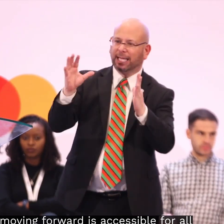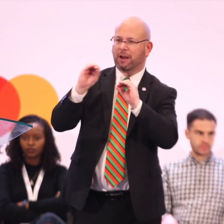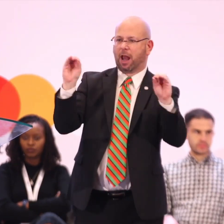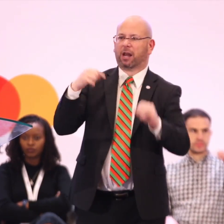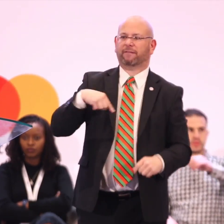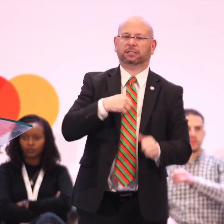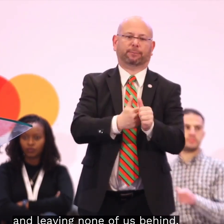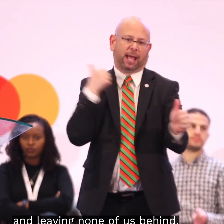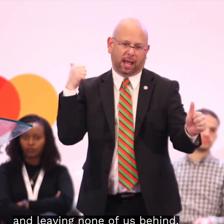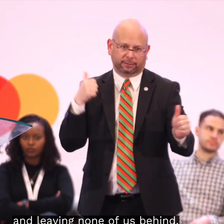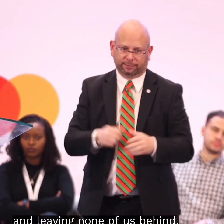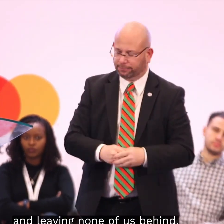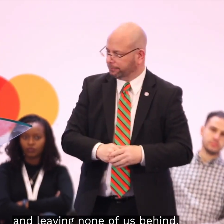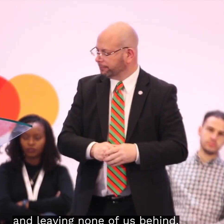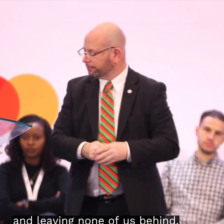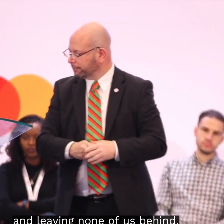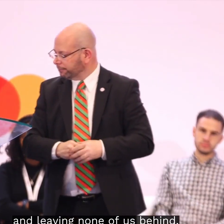And leaving none of us behind.